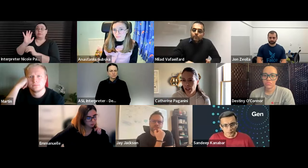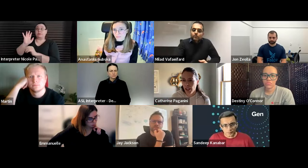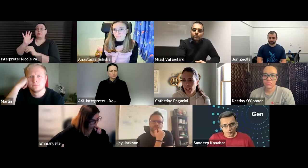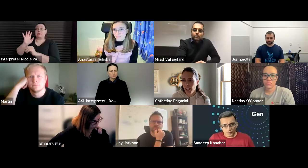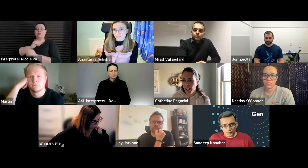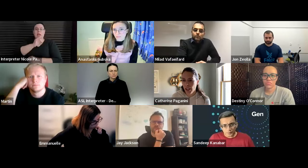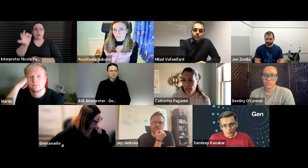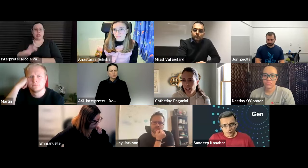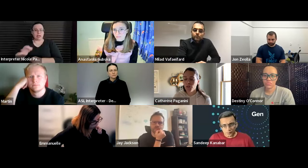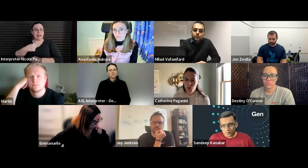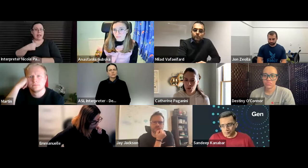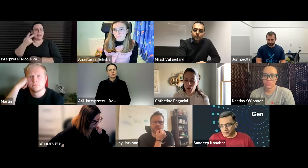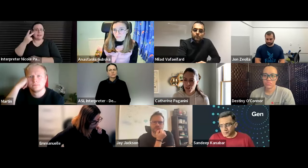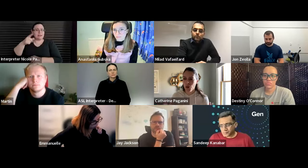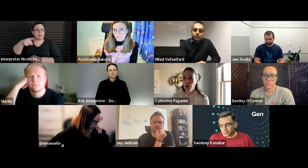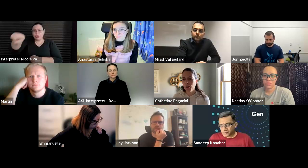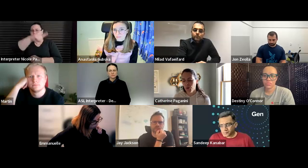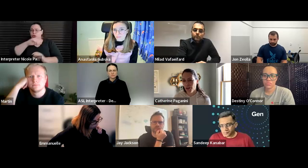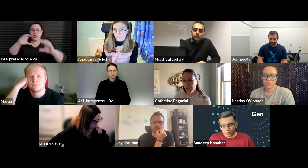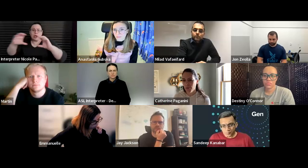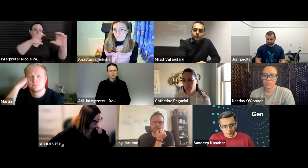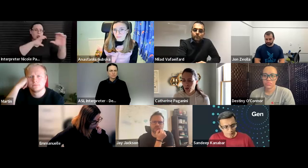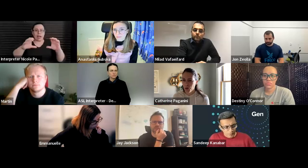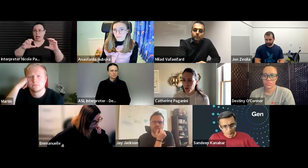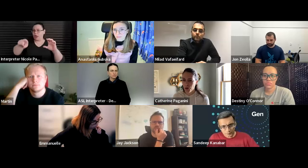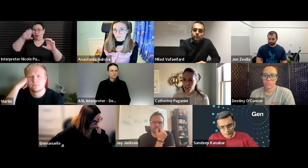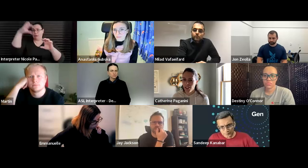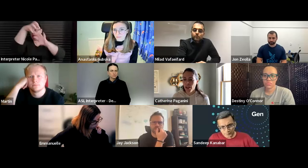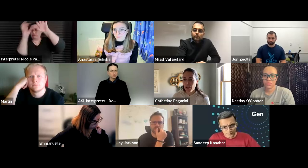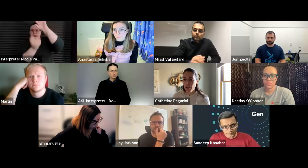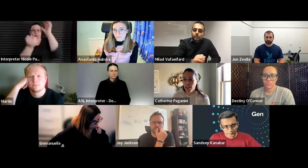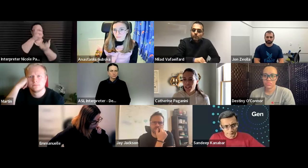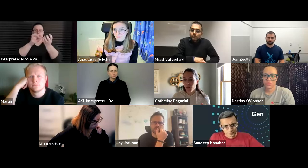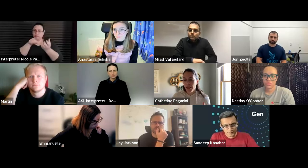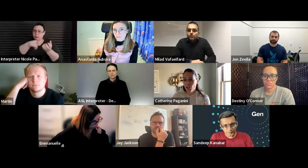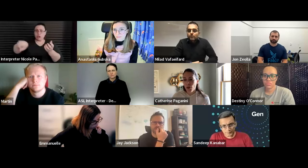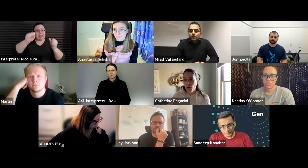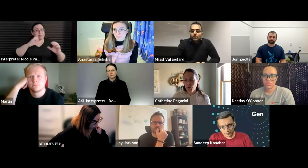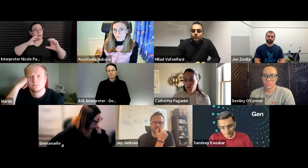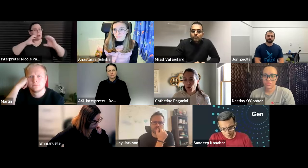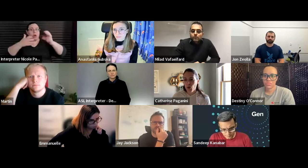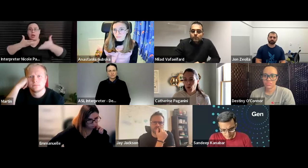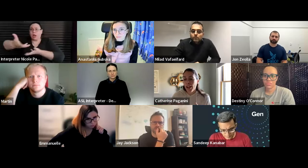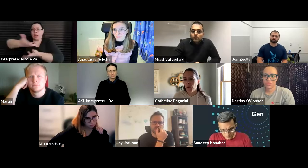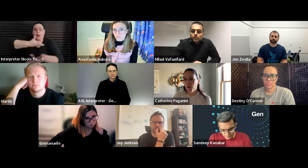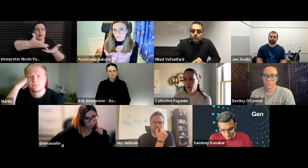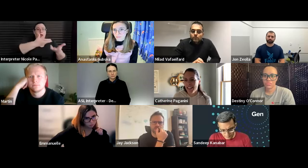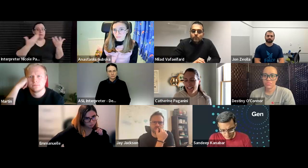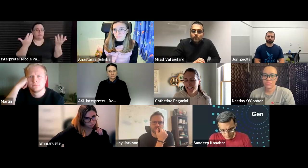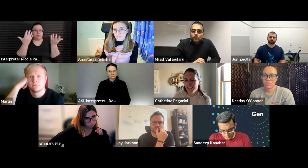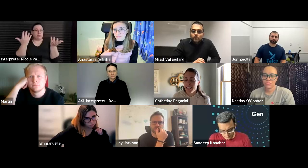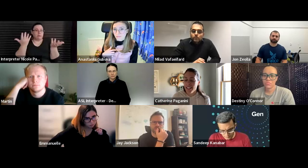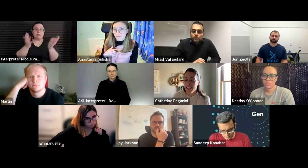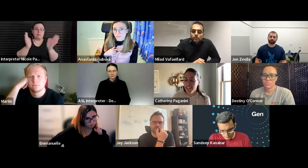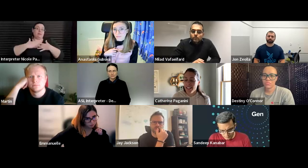i've seen you communicating and i know you're all from over the world and somehow you are able to communicate so it seems to me like some so